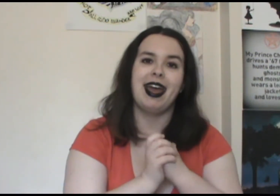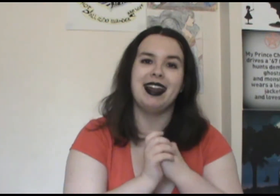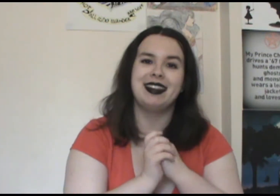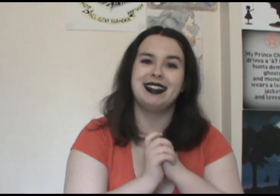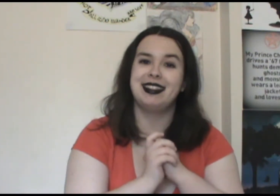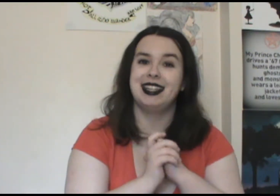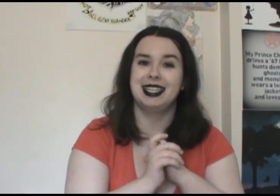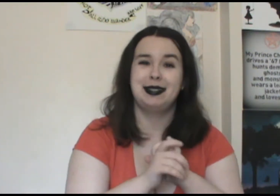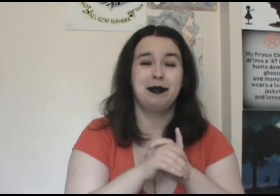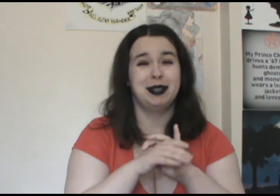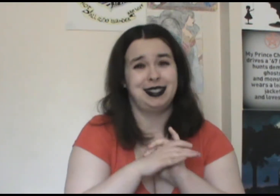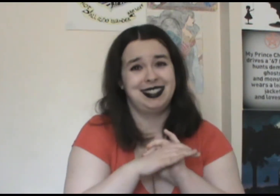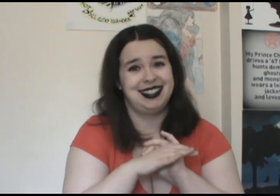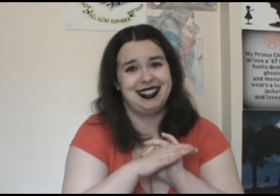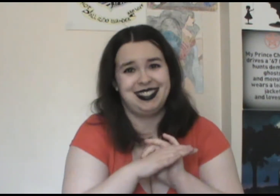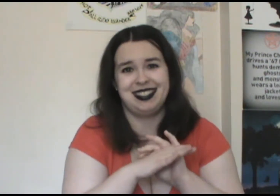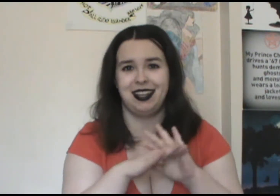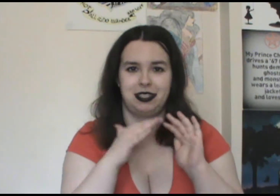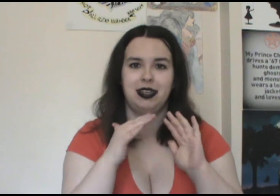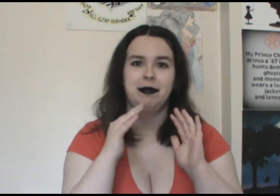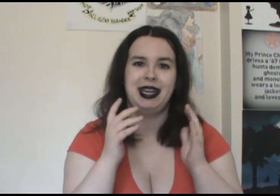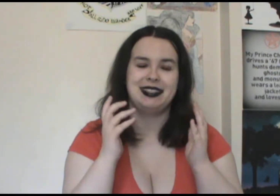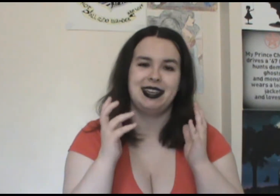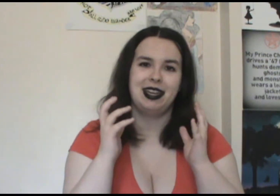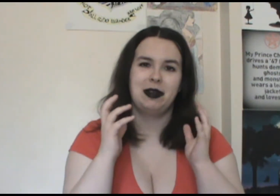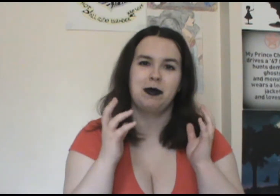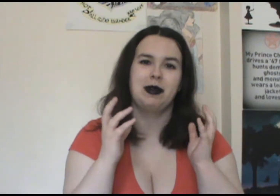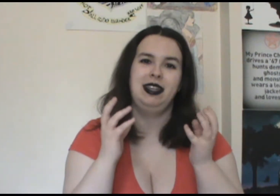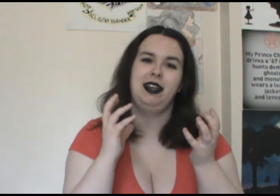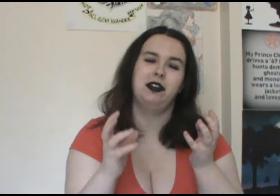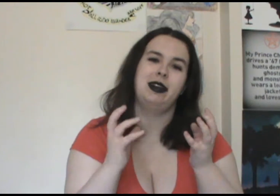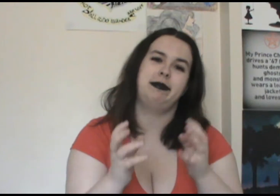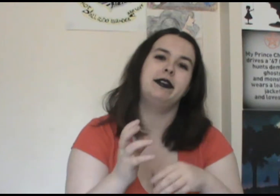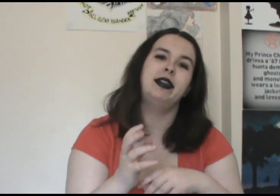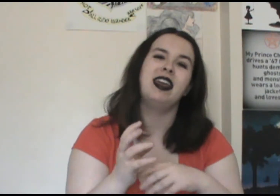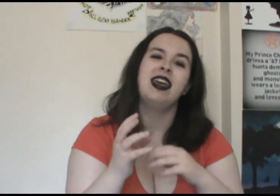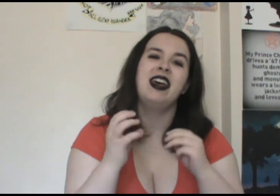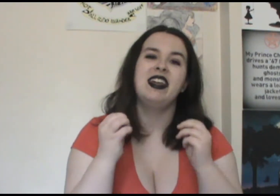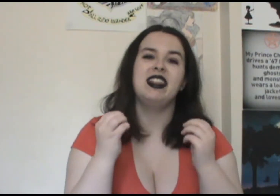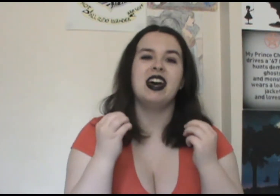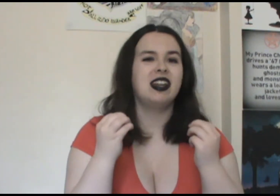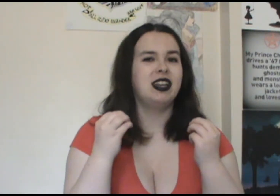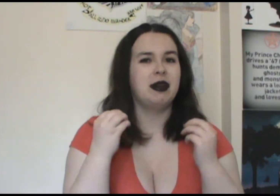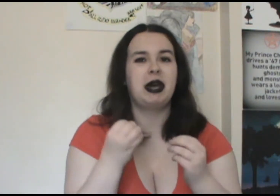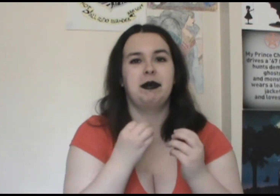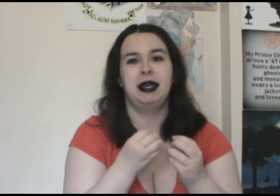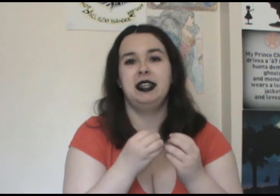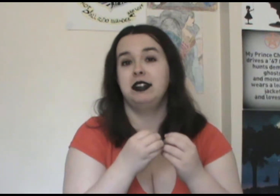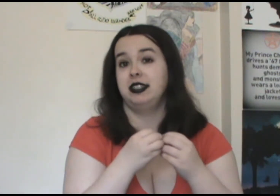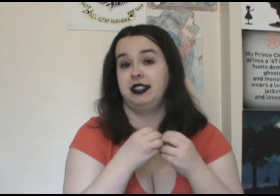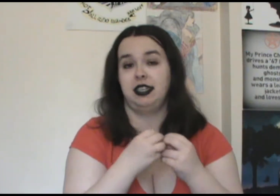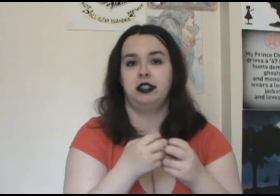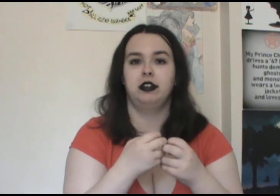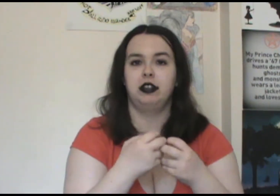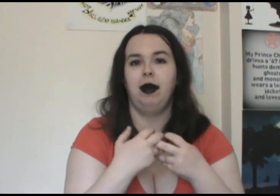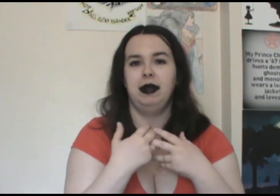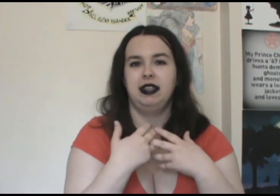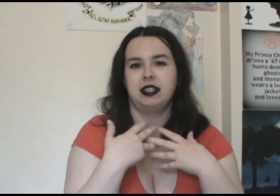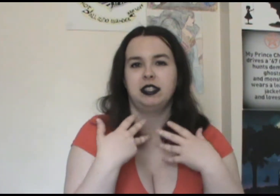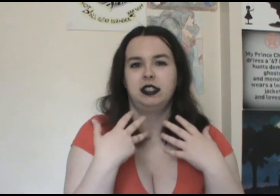And this was such an amazing and really good episode that, in my opinion, did such a good job at like the